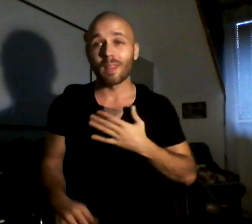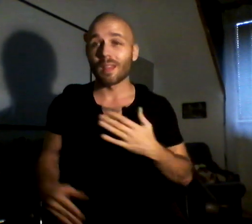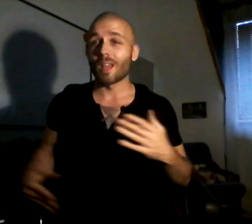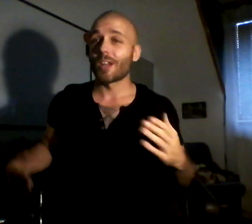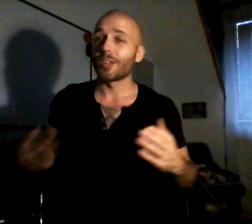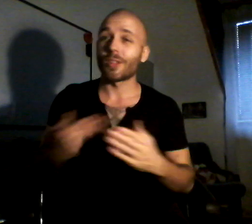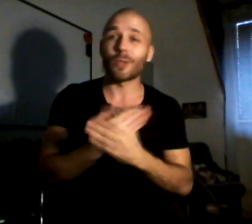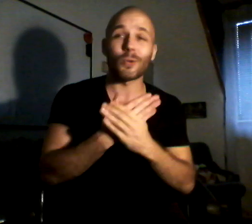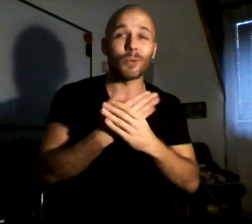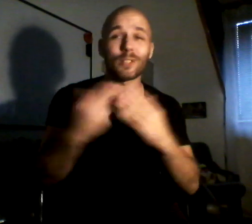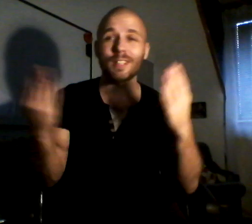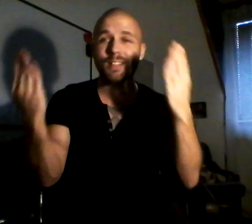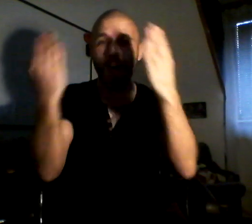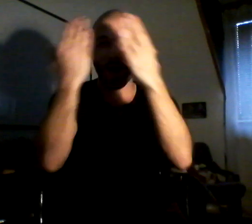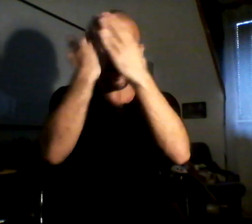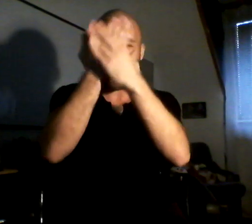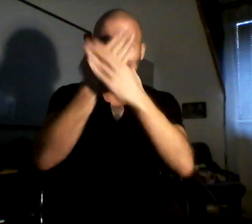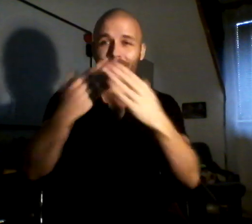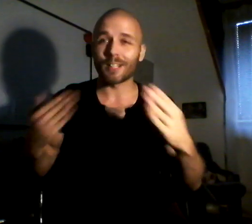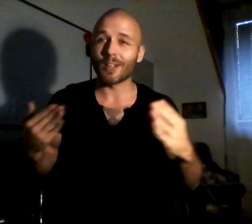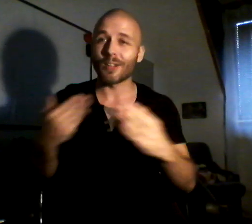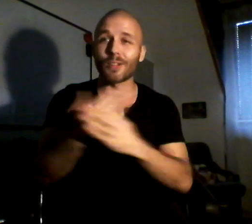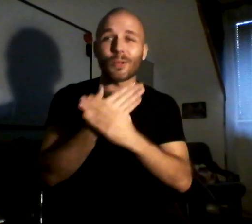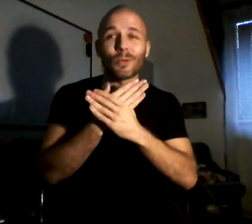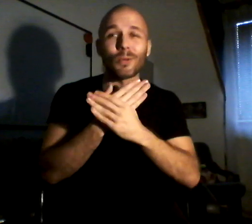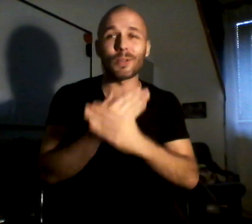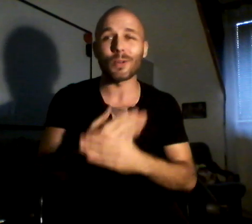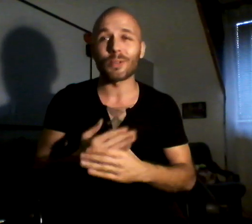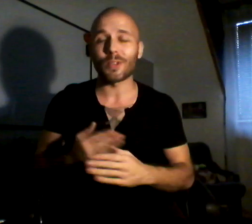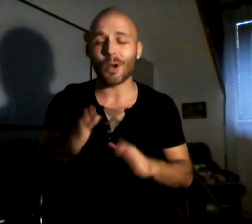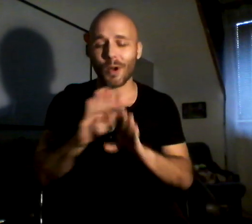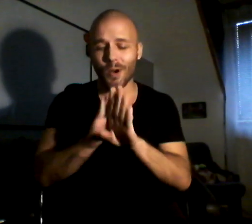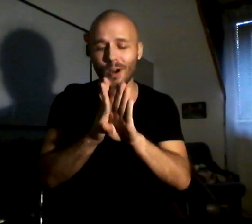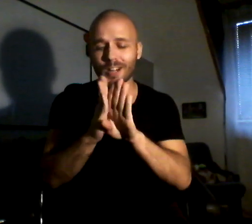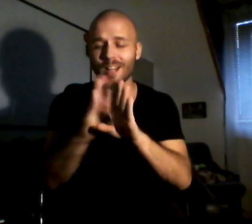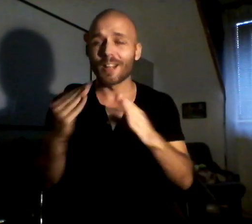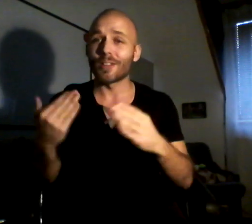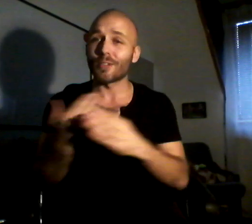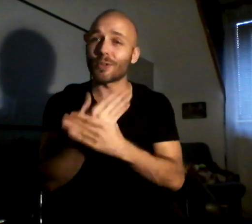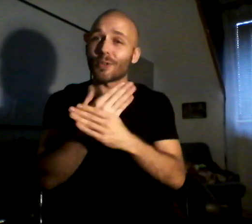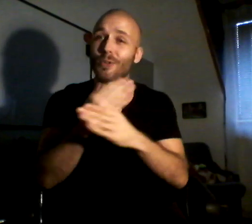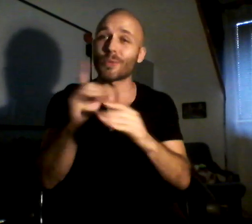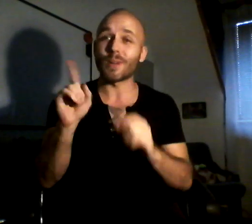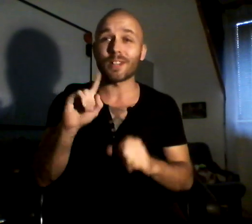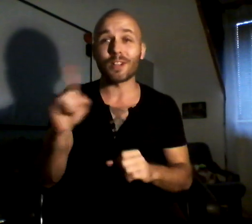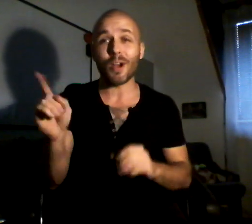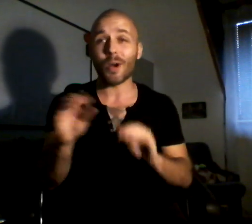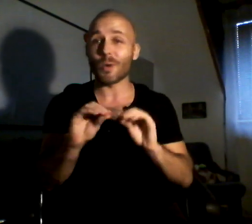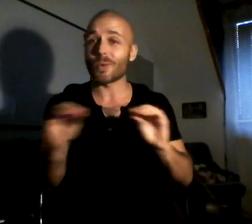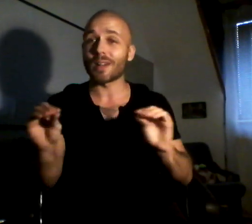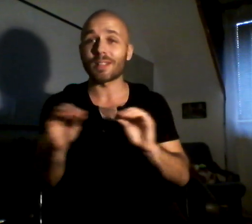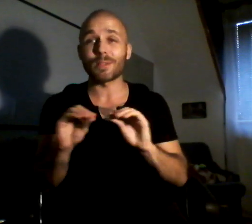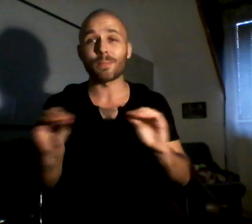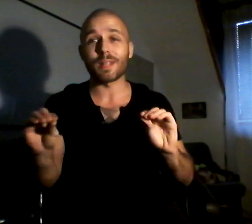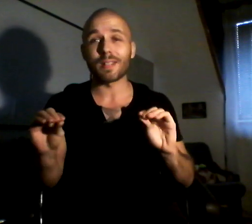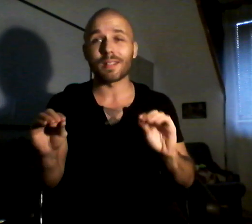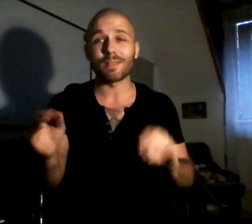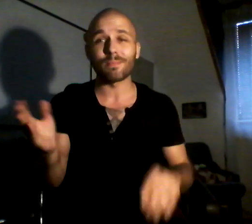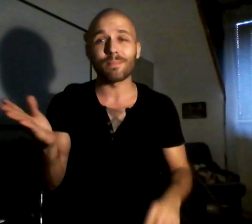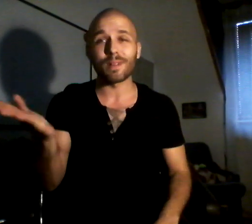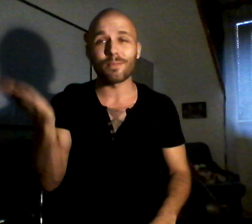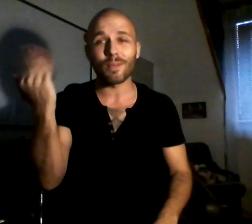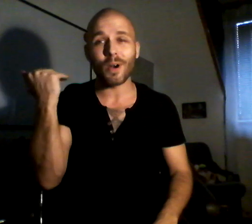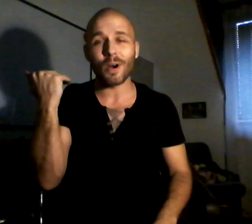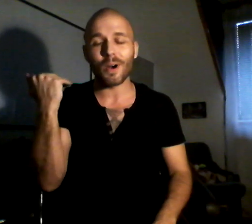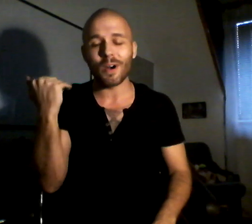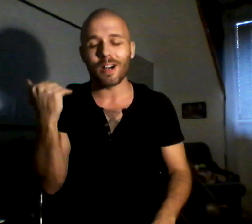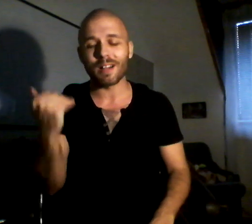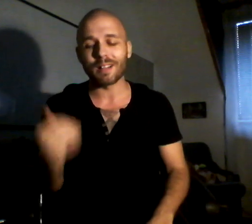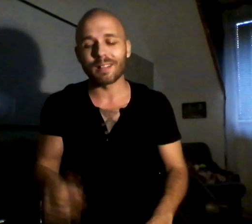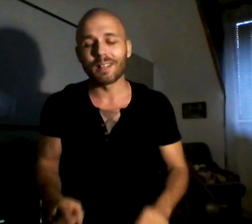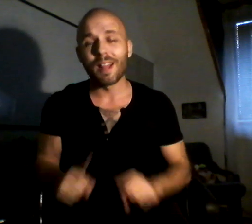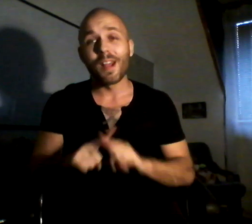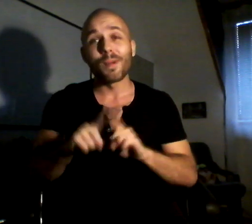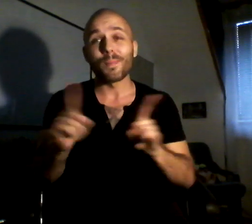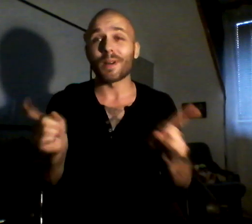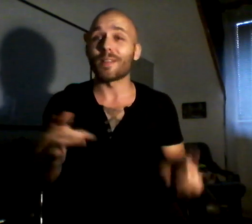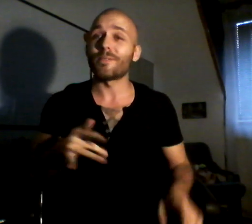Through the dark, through the door, through where no one's been before, but it